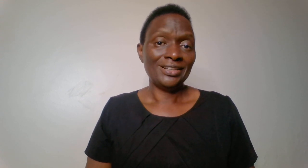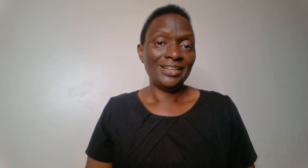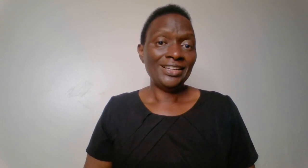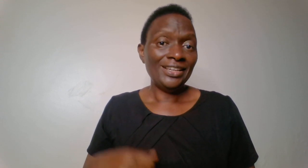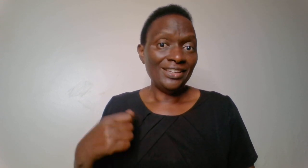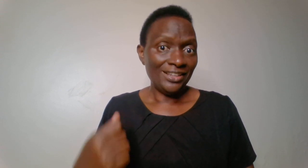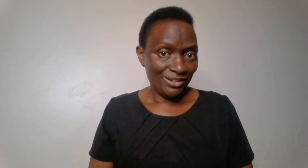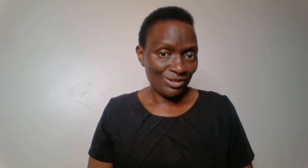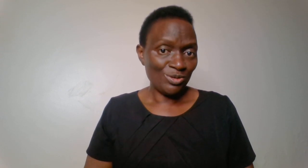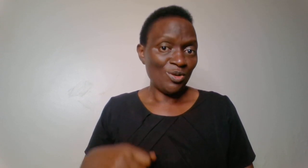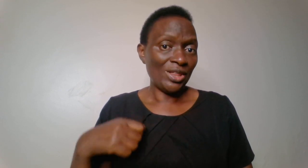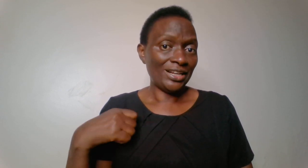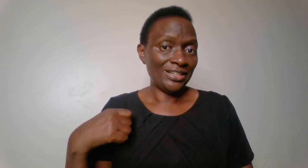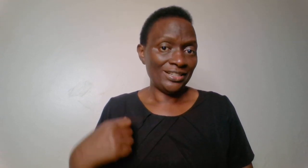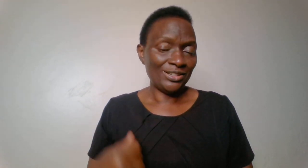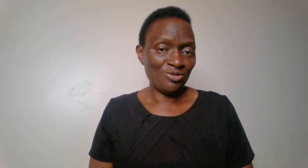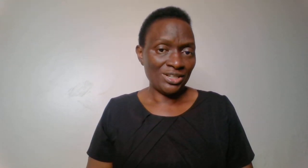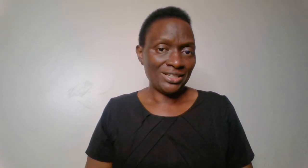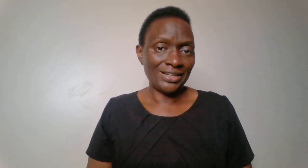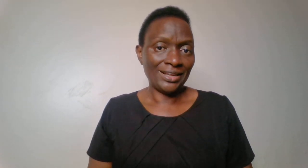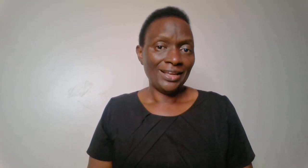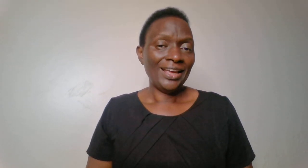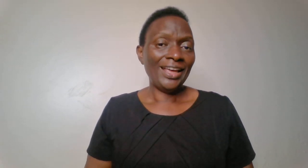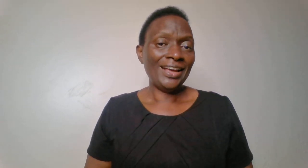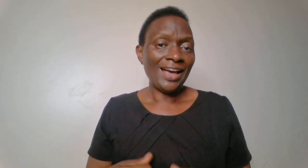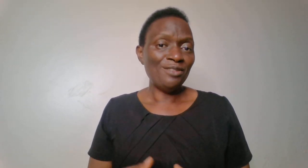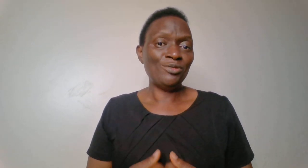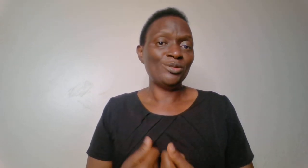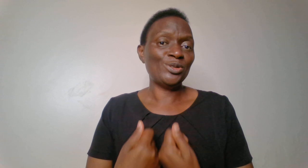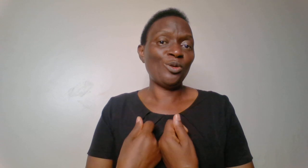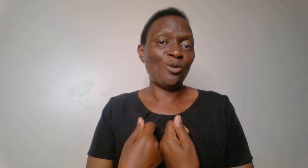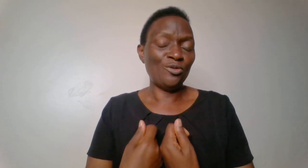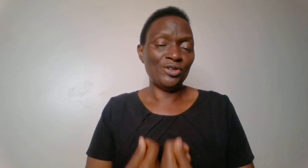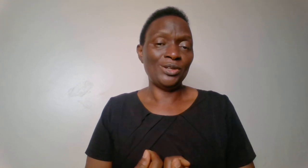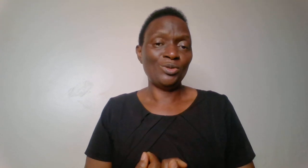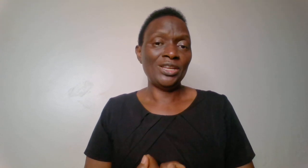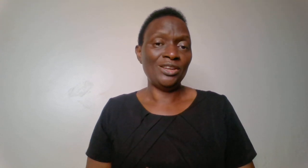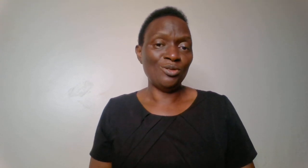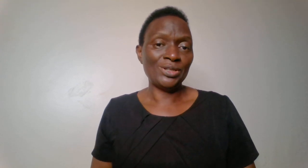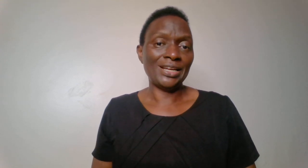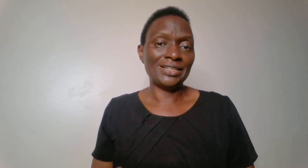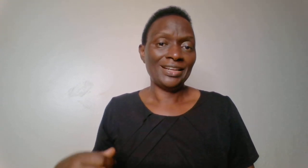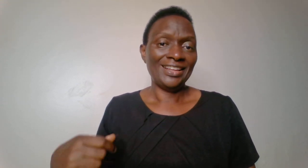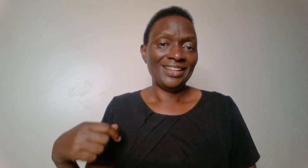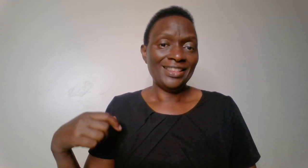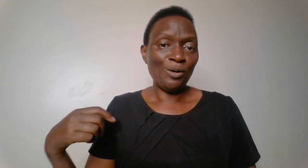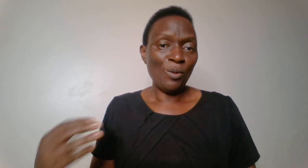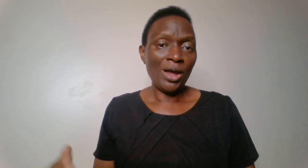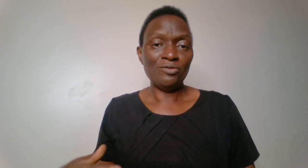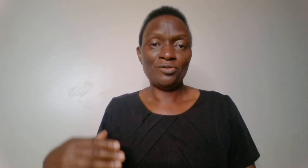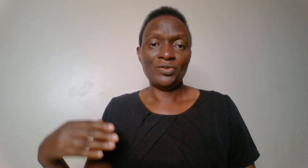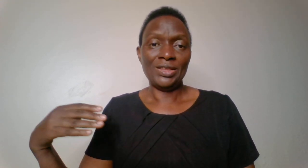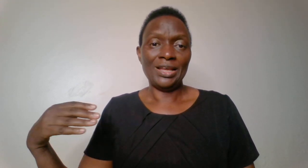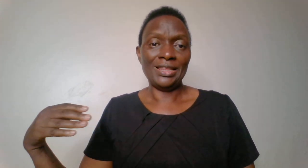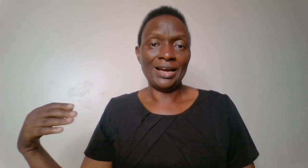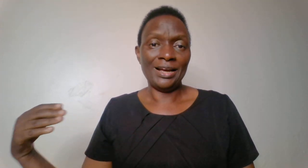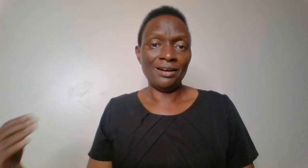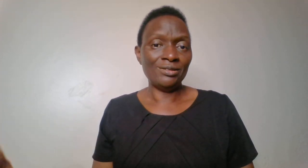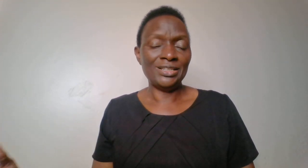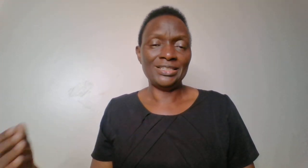He needs to know that he is interesting. A guy feels so confident when he knows that the wife, the girl that